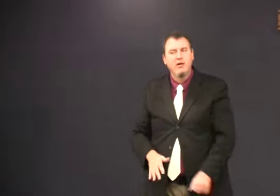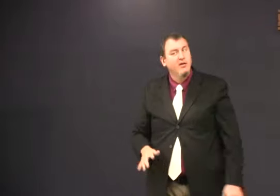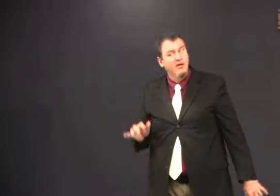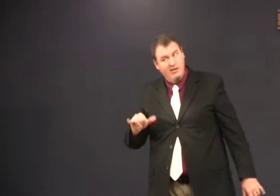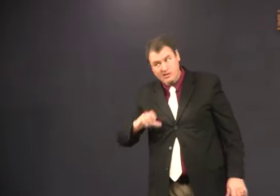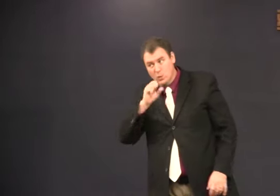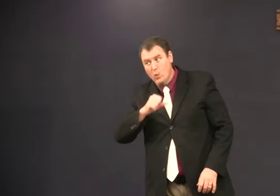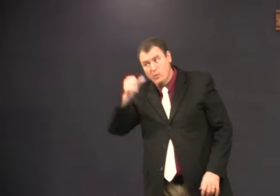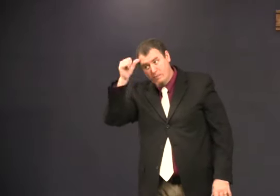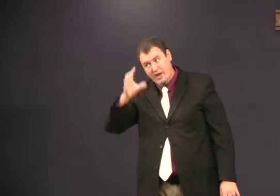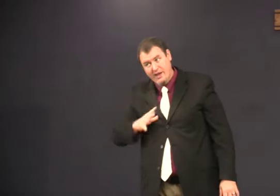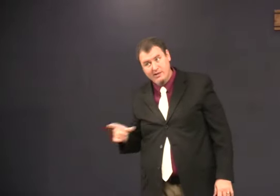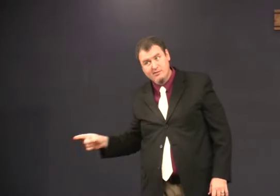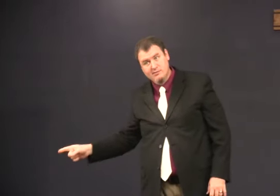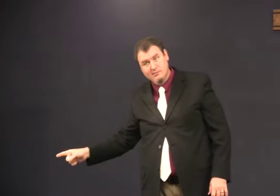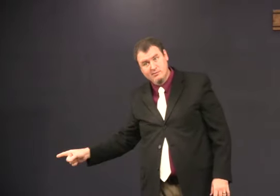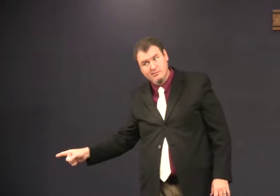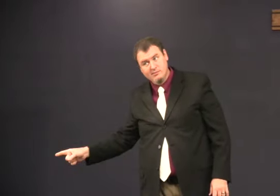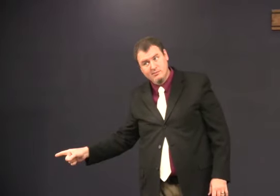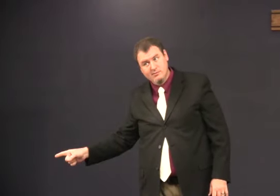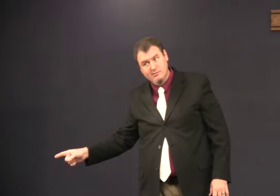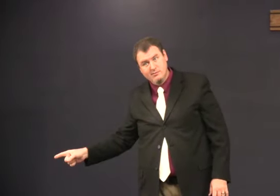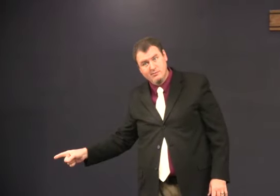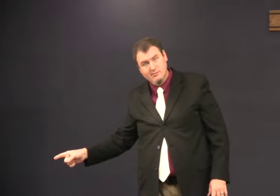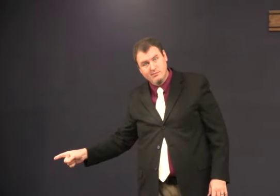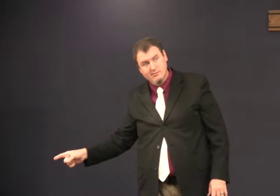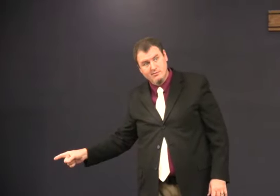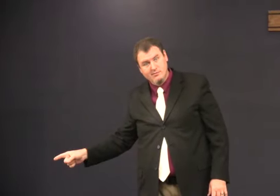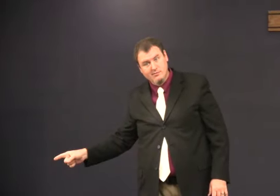we have a short fuse right the old man has a short fuse